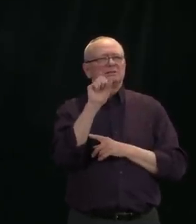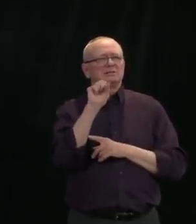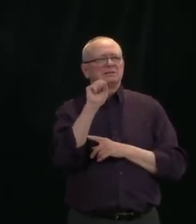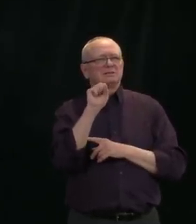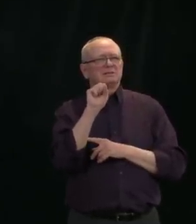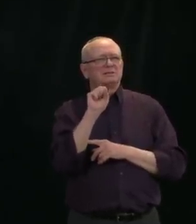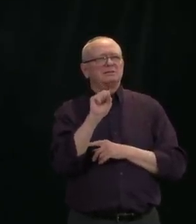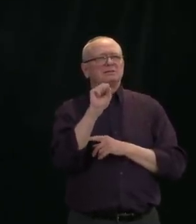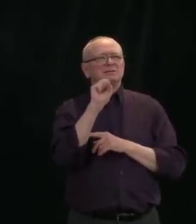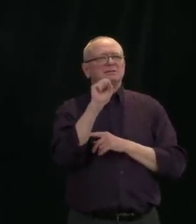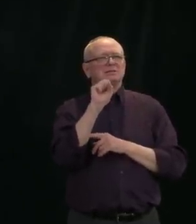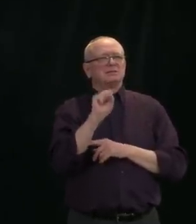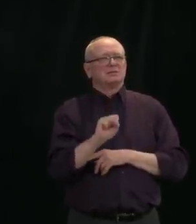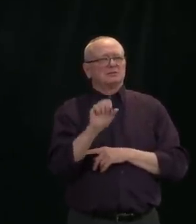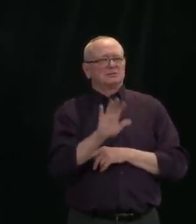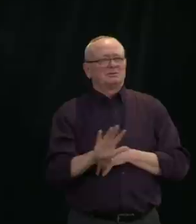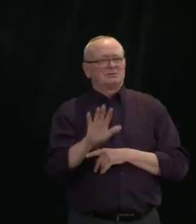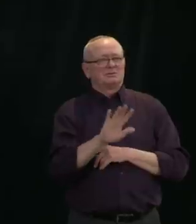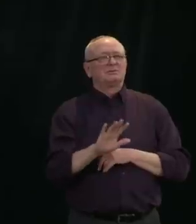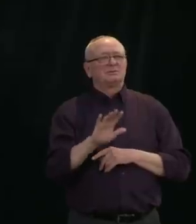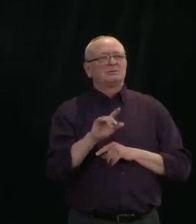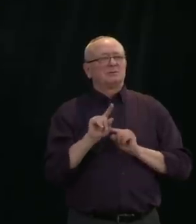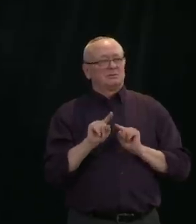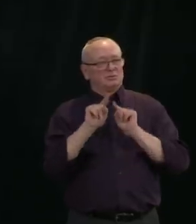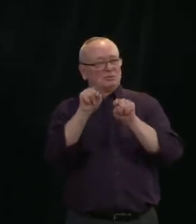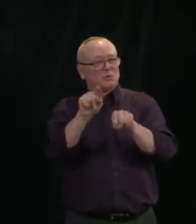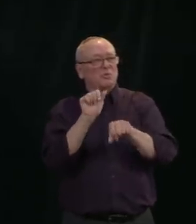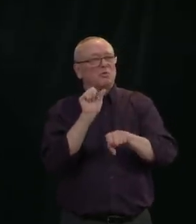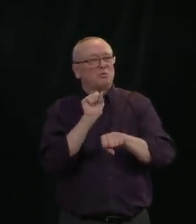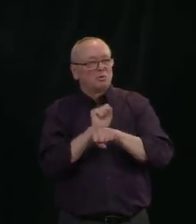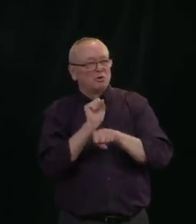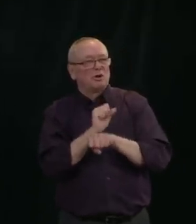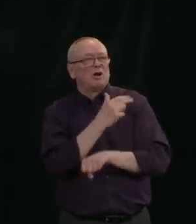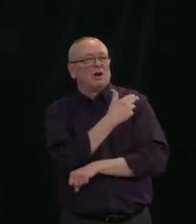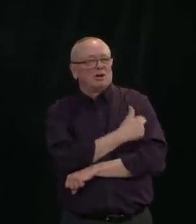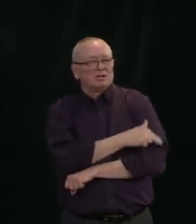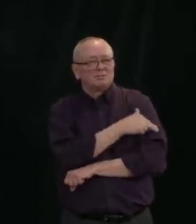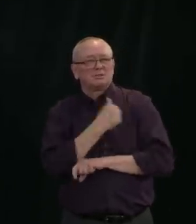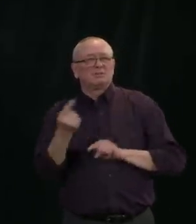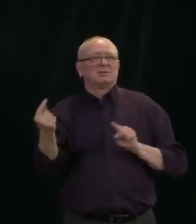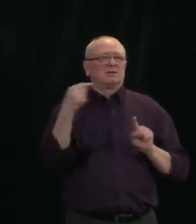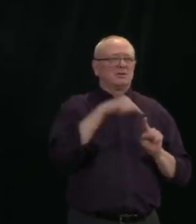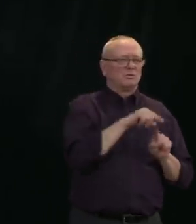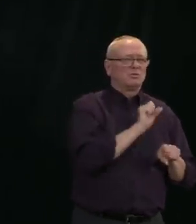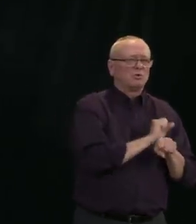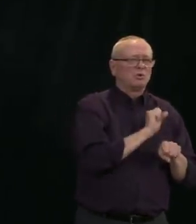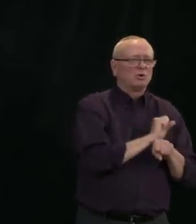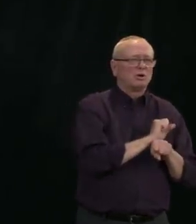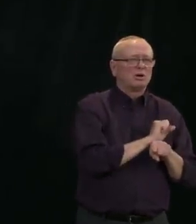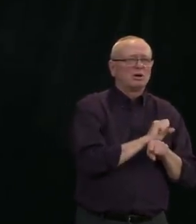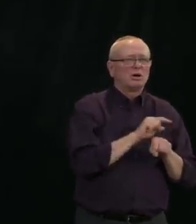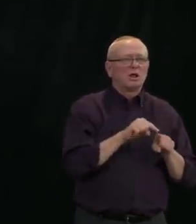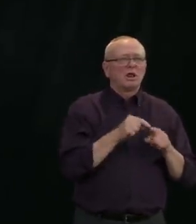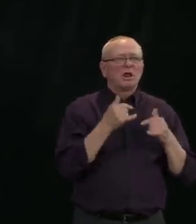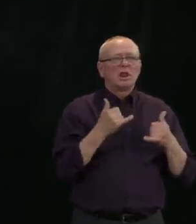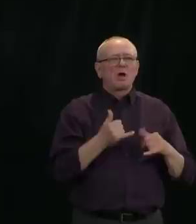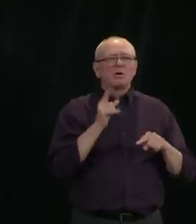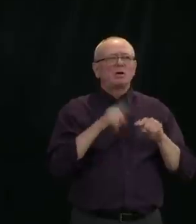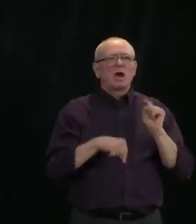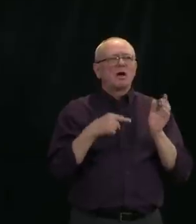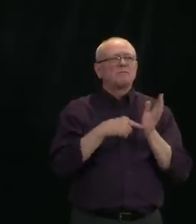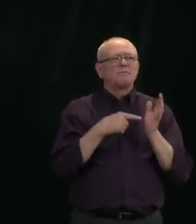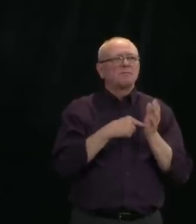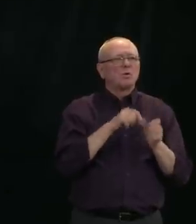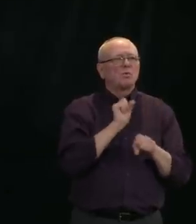and also changes to the medical liability reimbursement, they say that they can no longer afford to work in the emergency